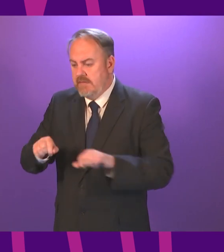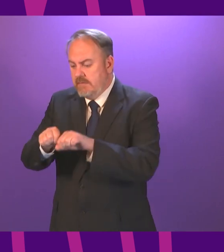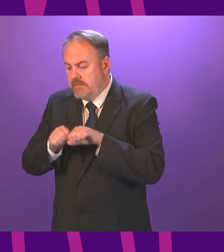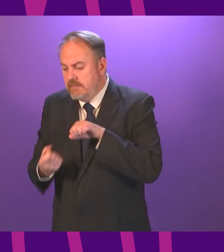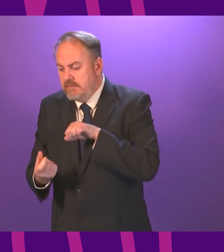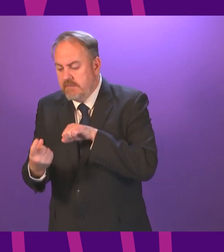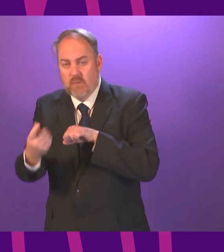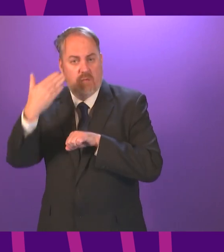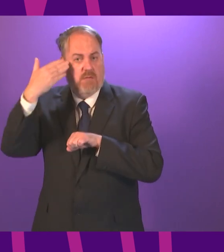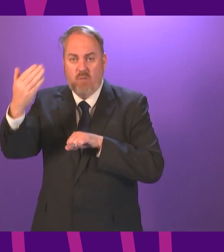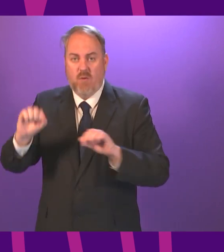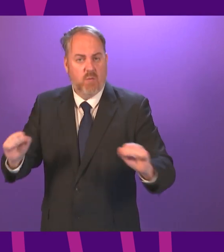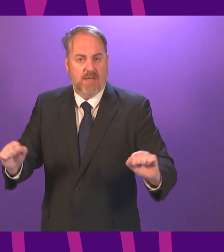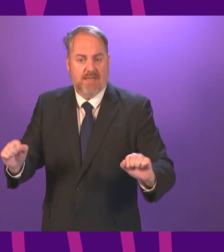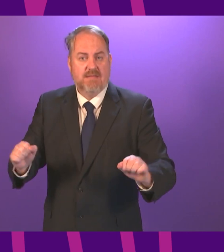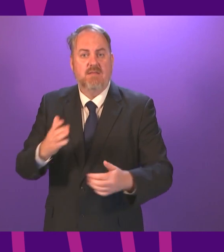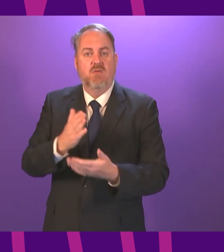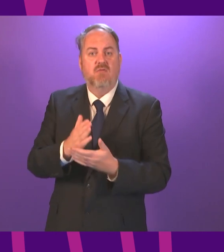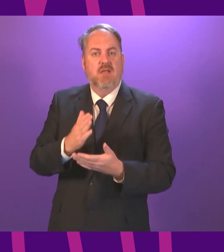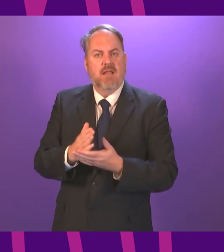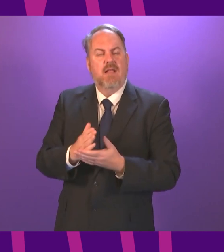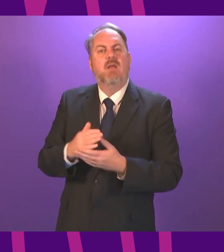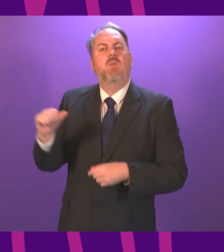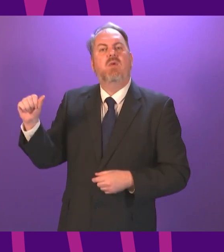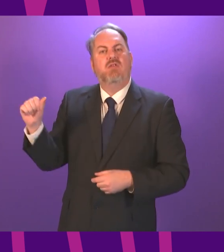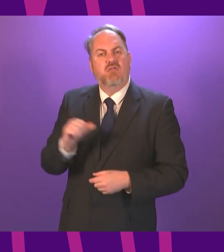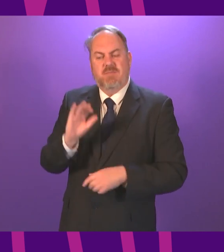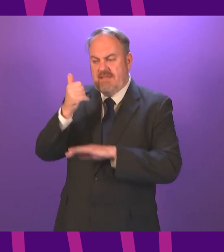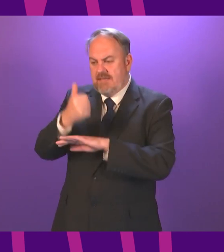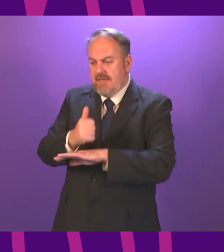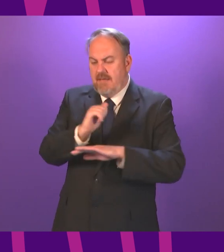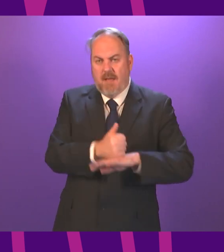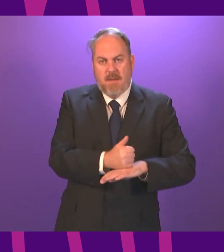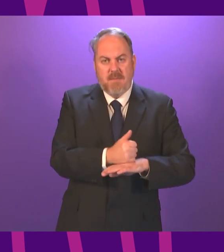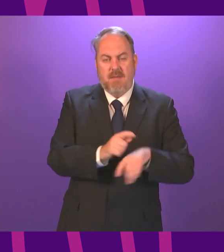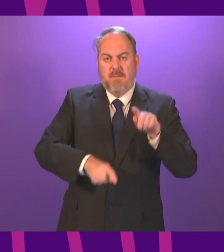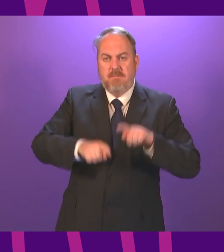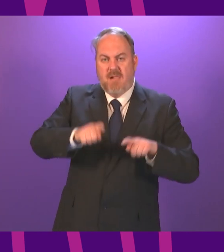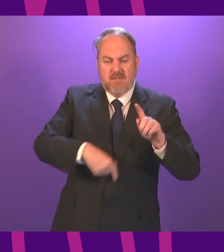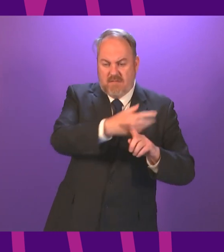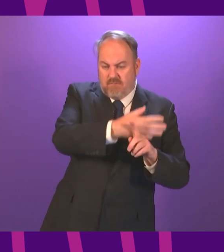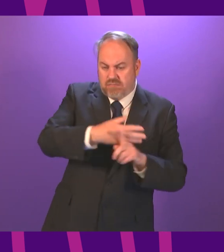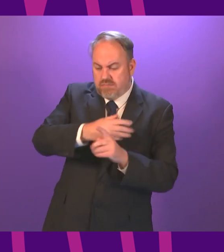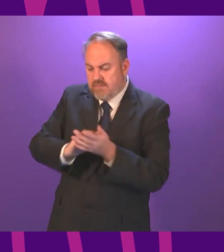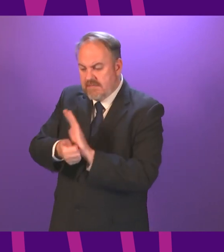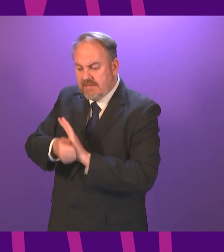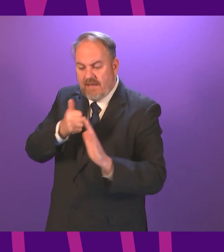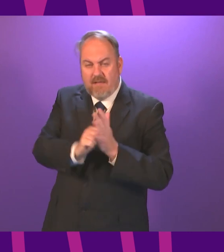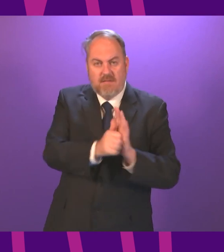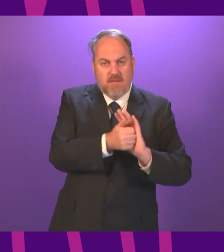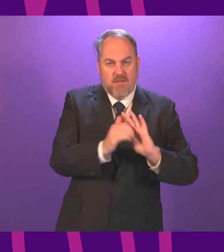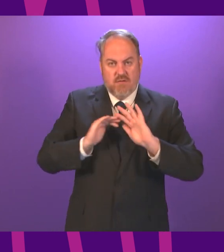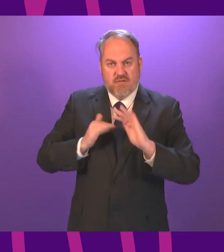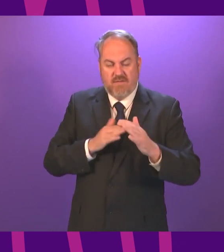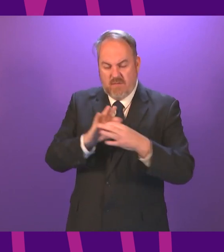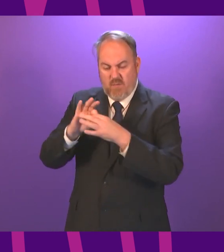Investing in research and multidisciplinary treatment should be a minimum to make sure that no one is left behind. While there is cause for